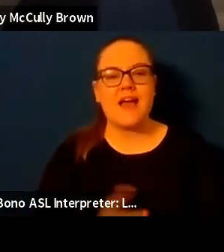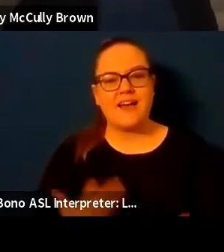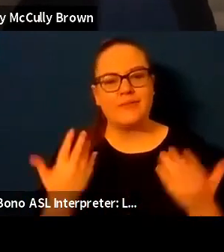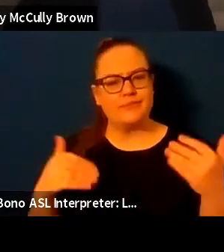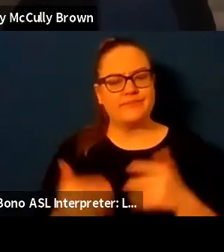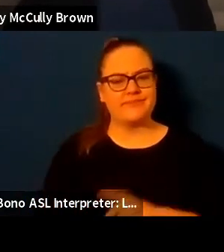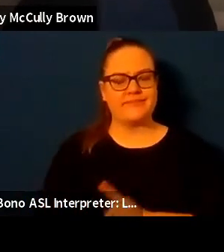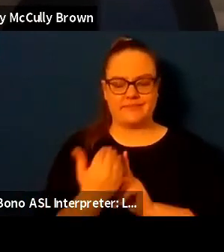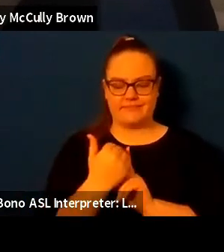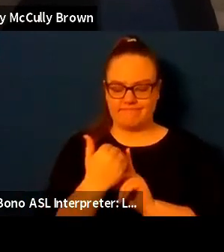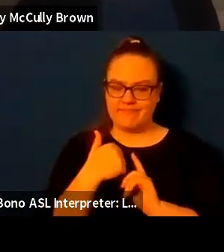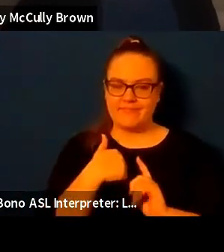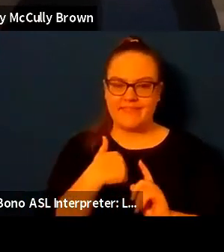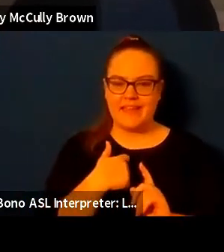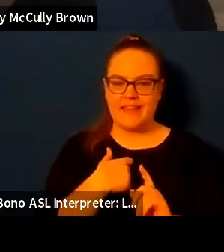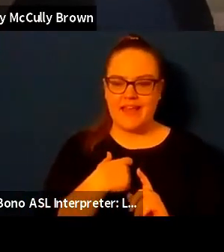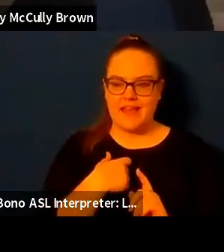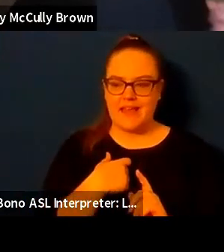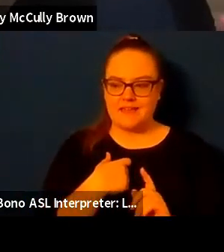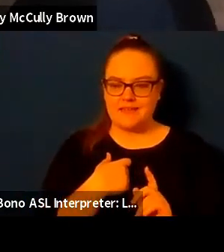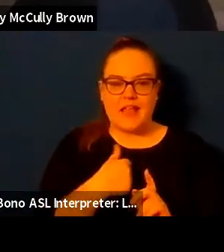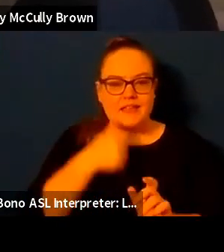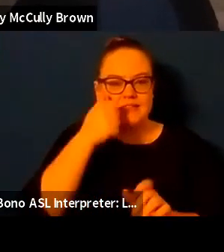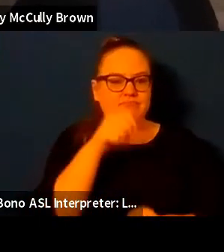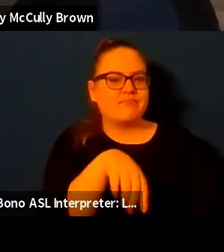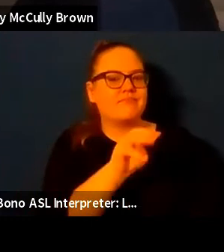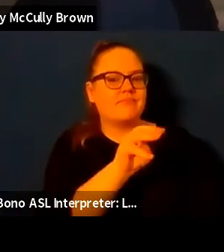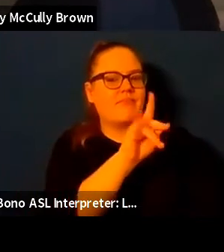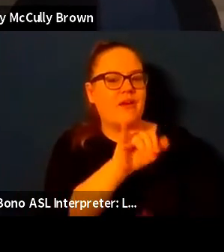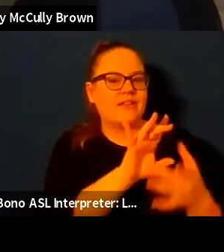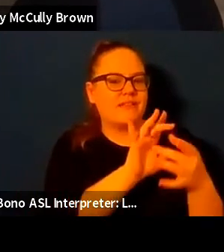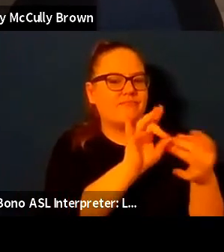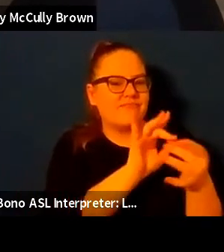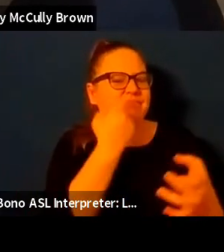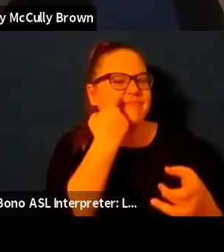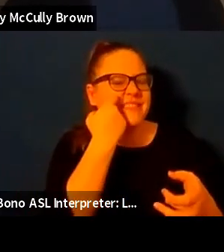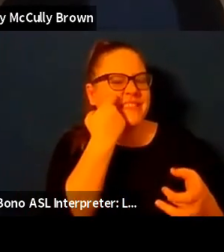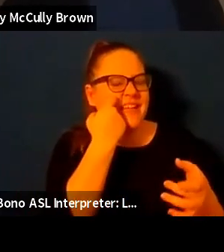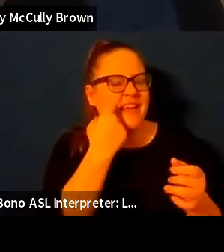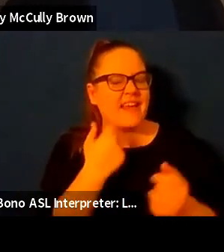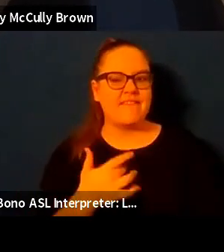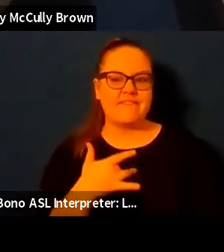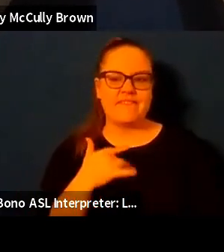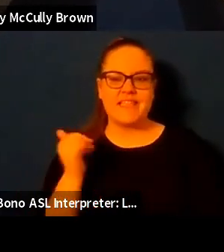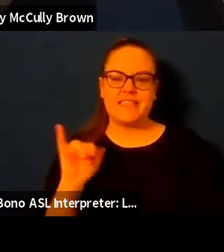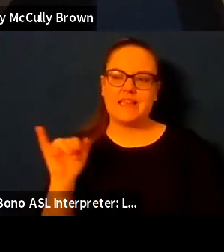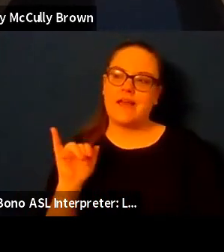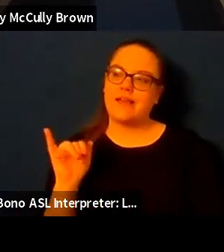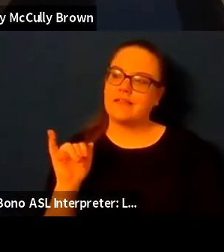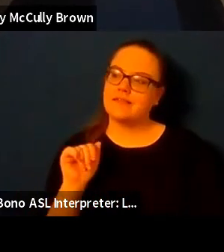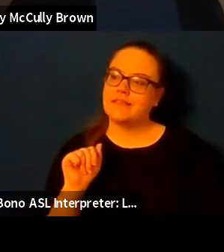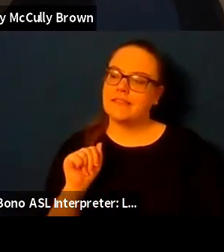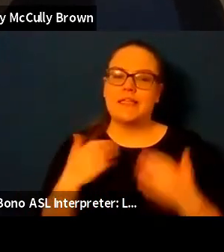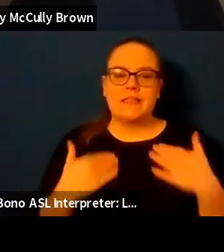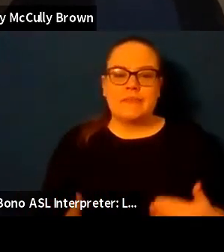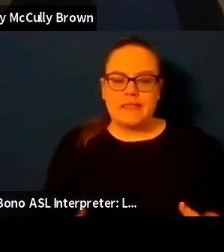it's so easy in the way that molly is talking about to to to a light on all of the ways that the the slowness or the